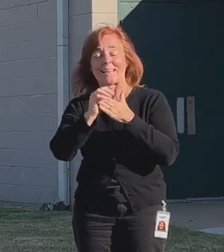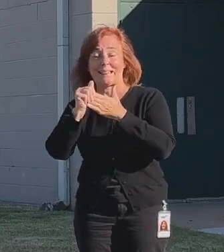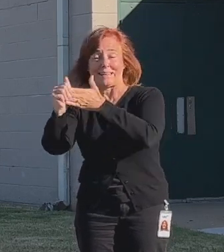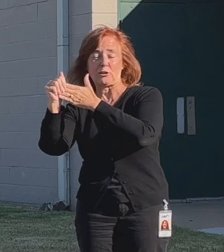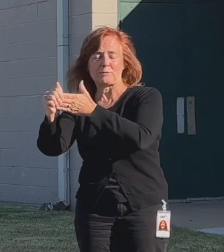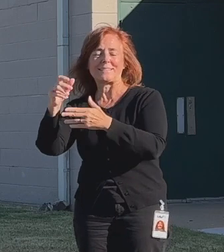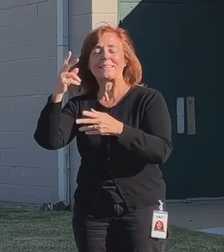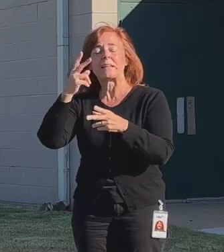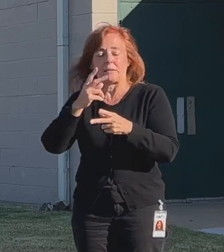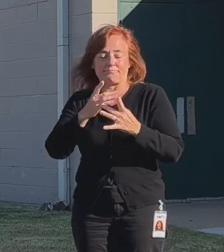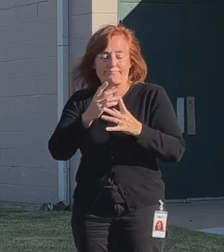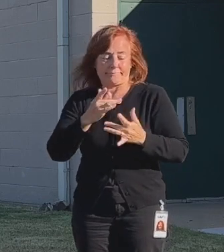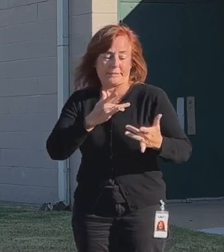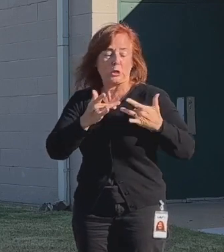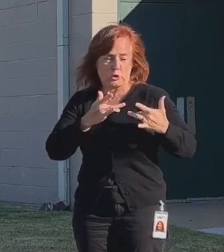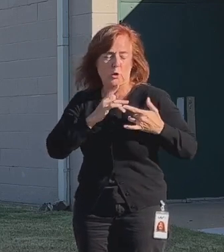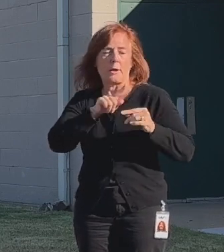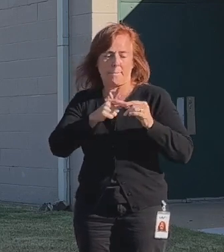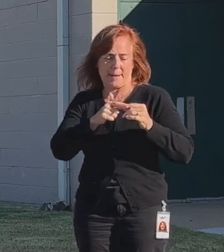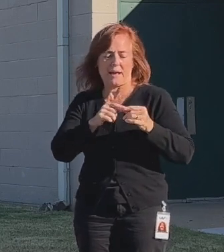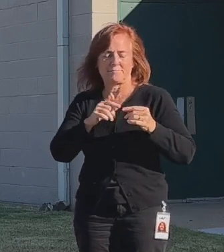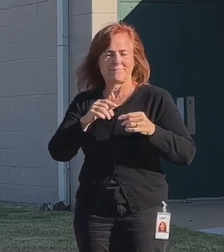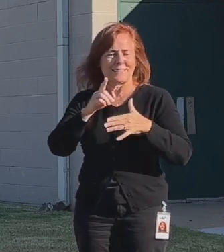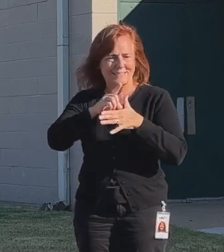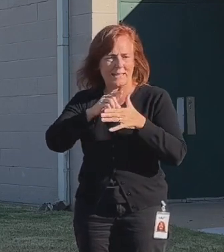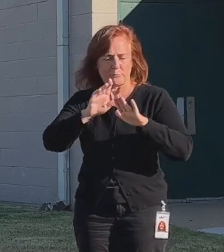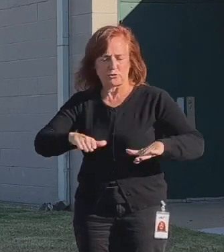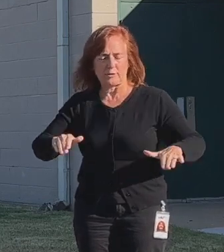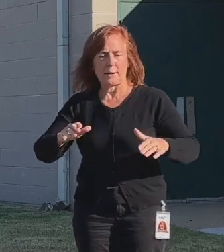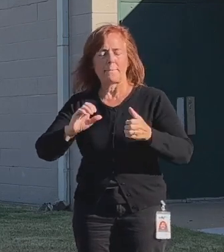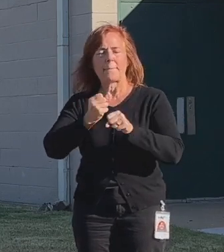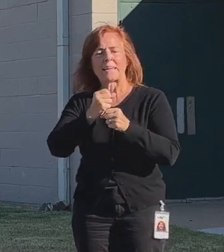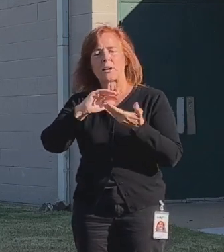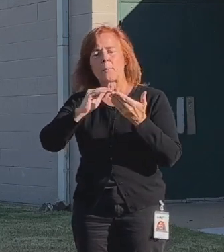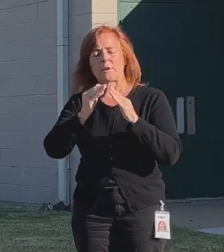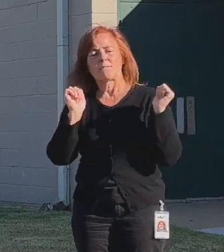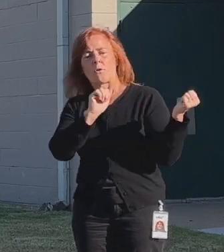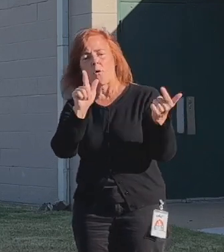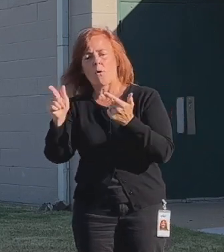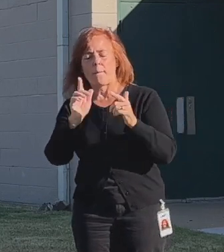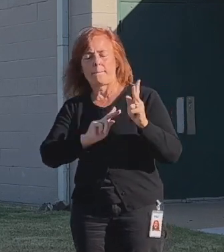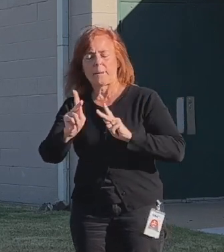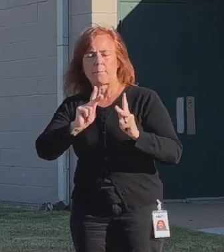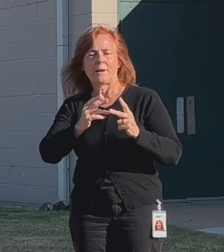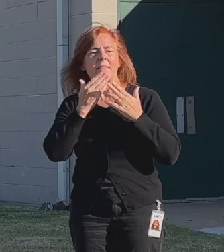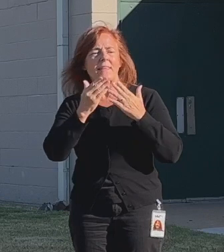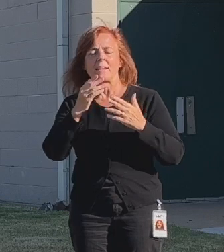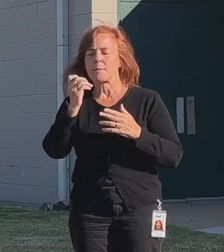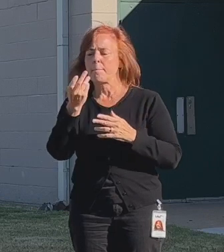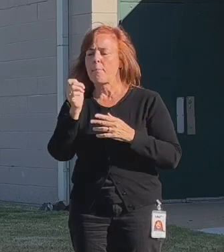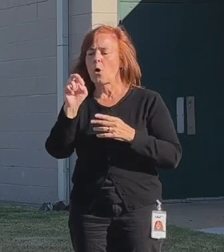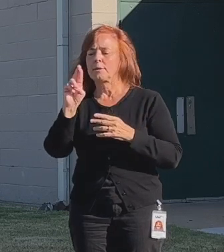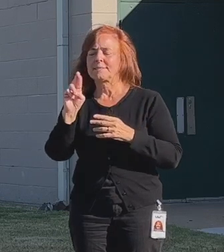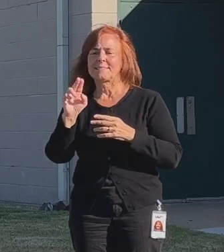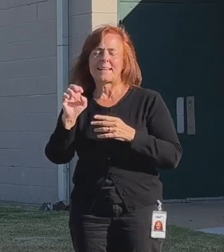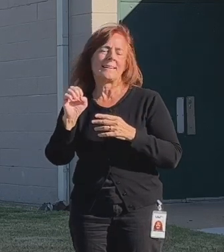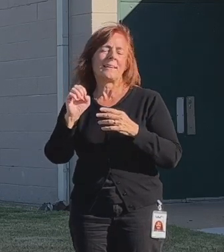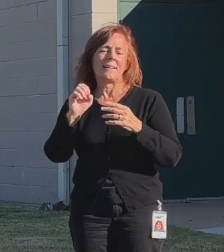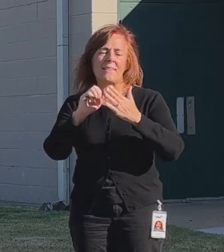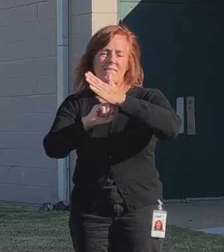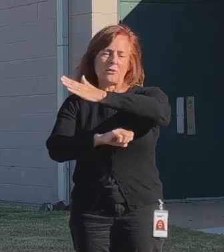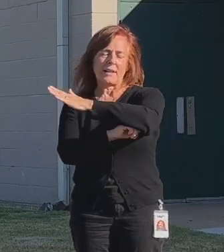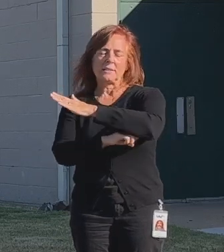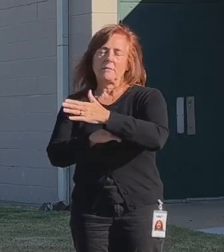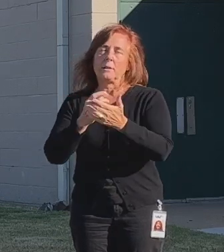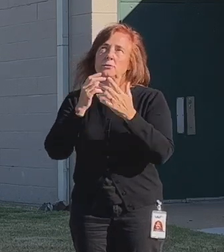who care about inclusion and making our community a community for all. I would also like to thank the Bernstein Foundation for their generous